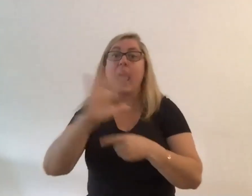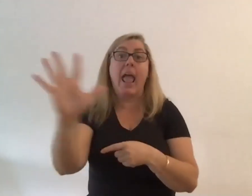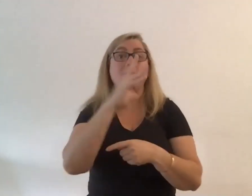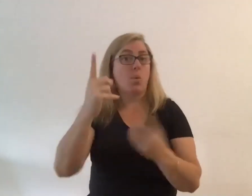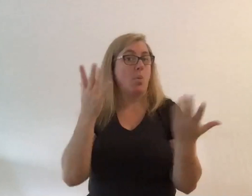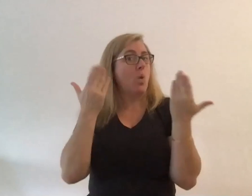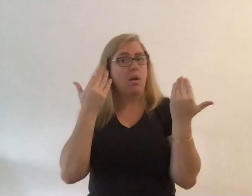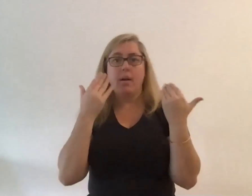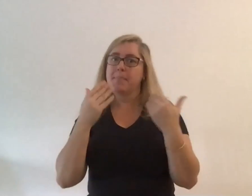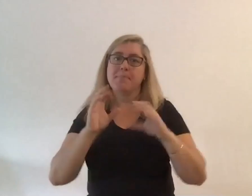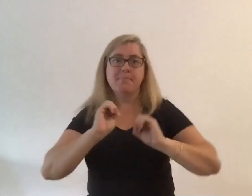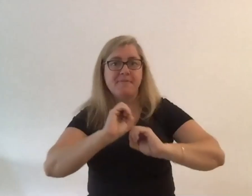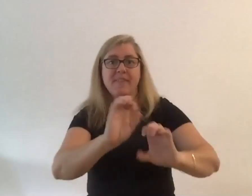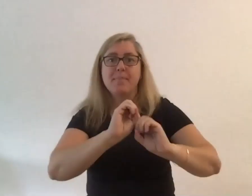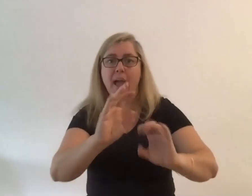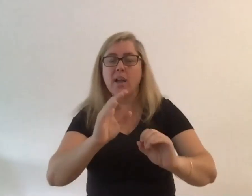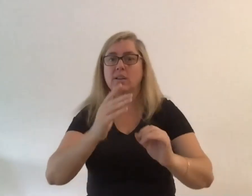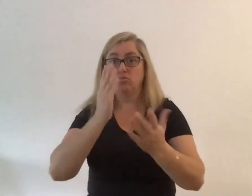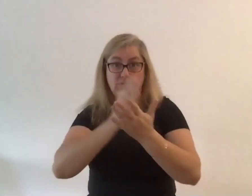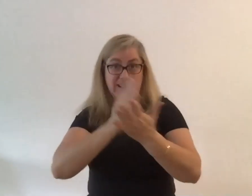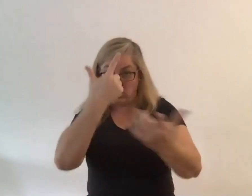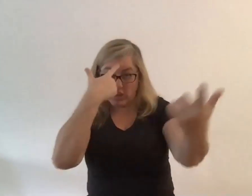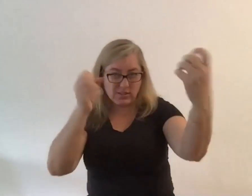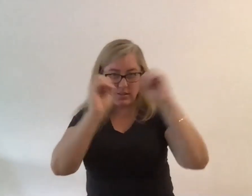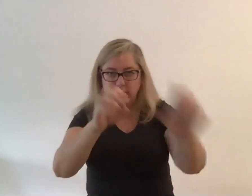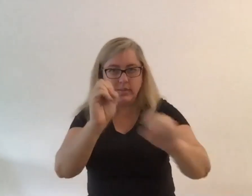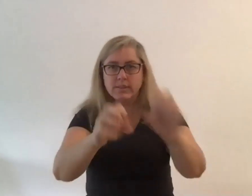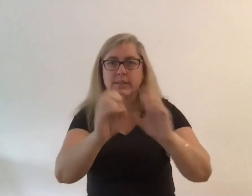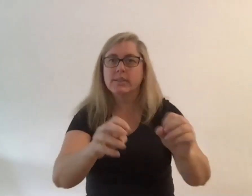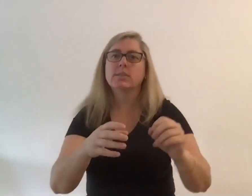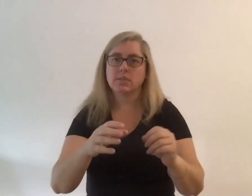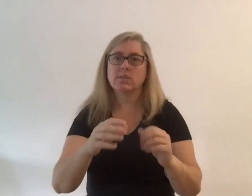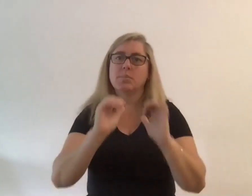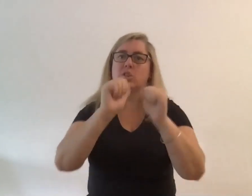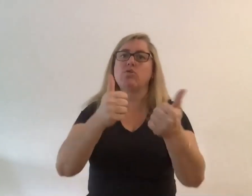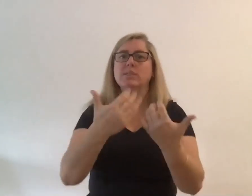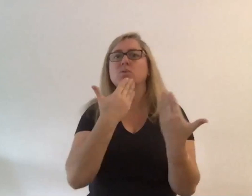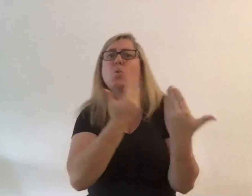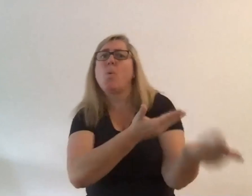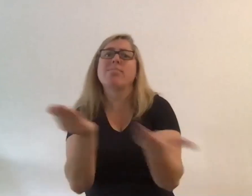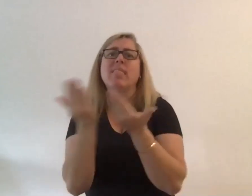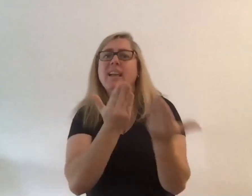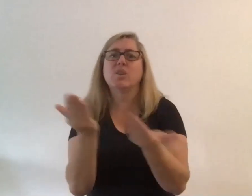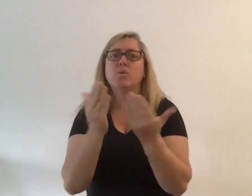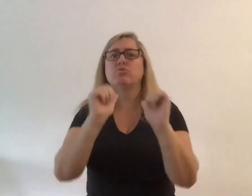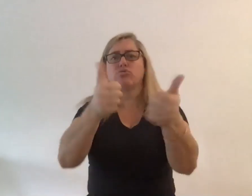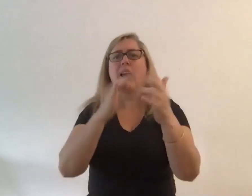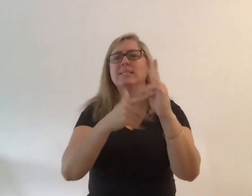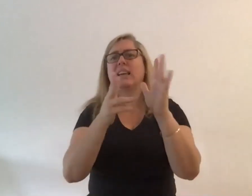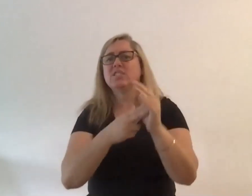give us your ideas it's kind of a brainstorming session tomorrow so it'd be really great to get you involved thanks very much great great session caroline and brilliant